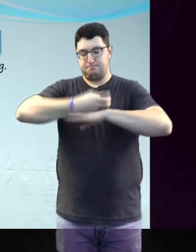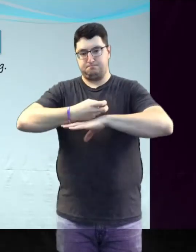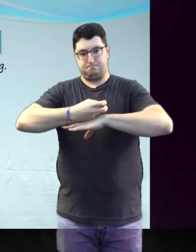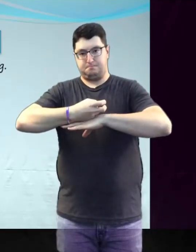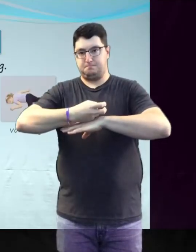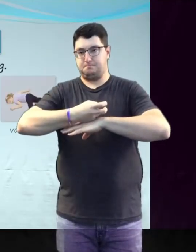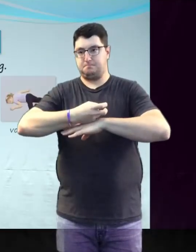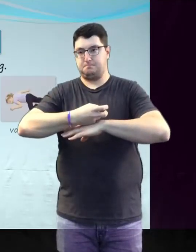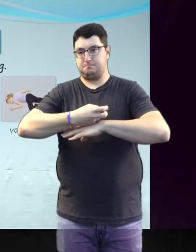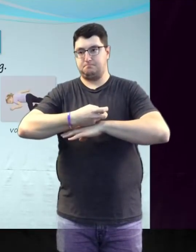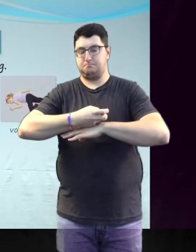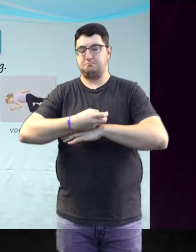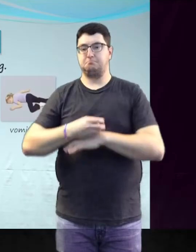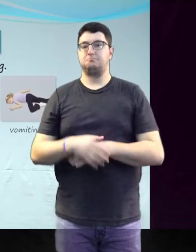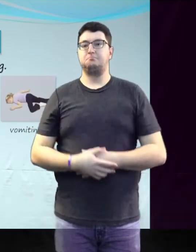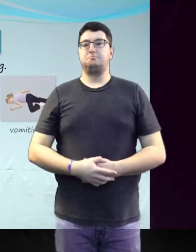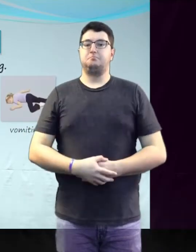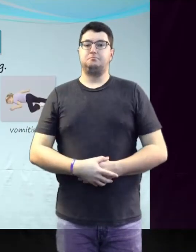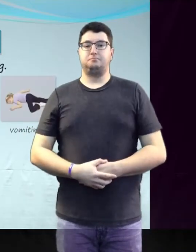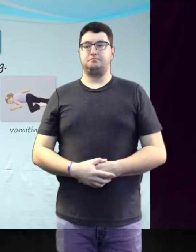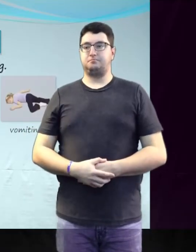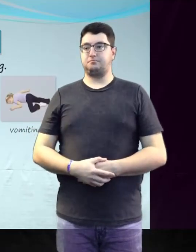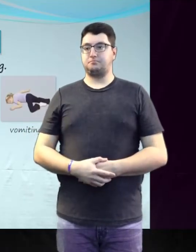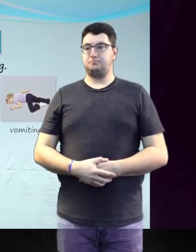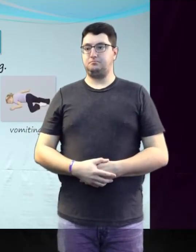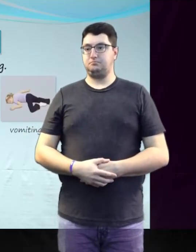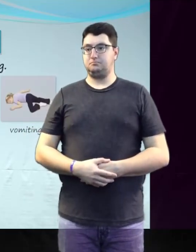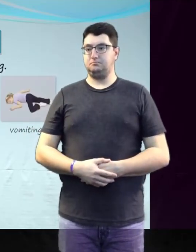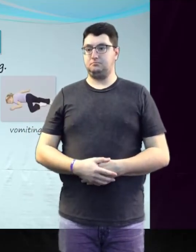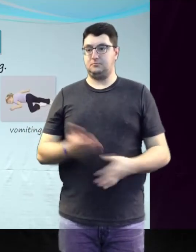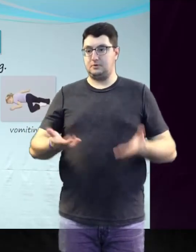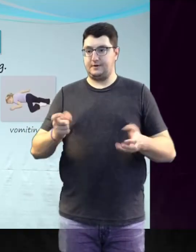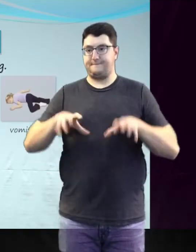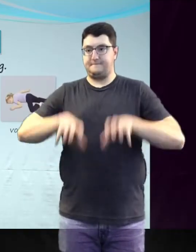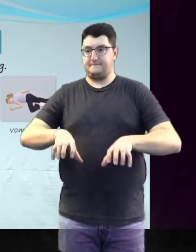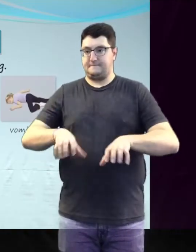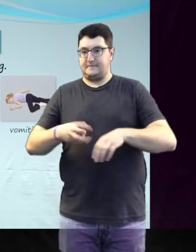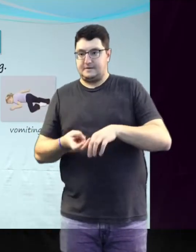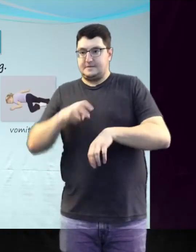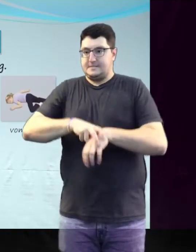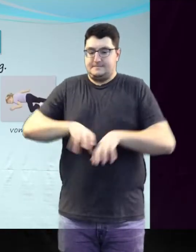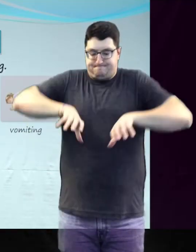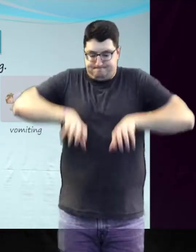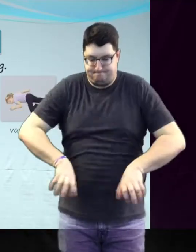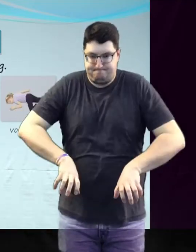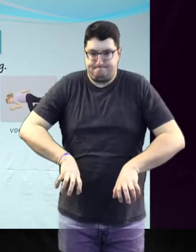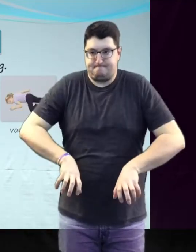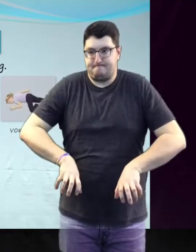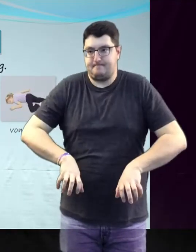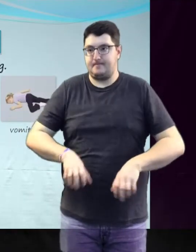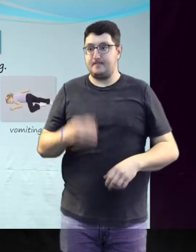child is vomiting, they should be placed on their side. It may be necessary to hold or straddle the child.